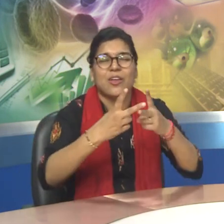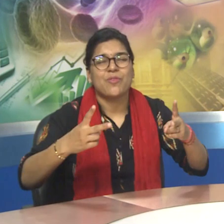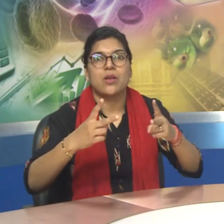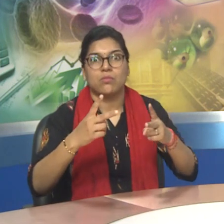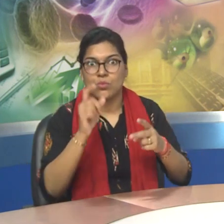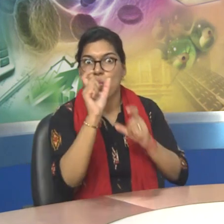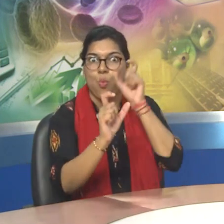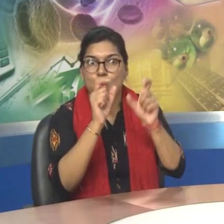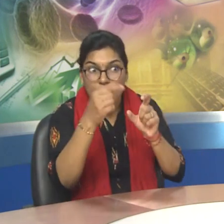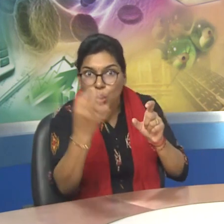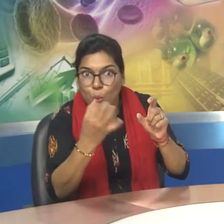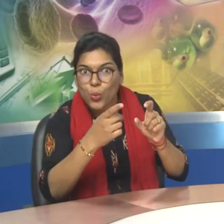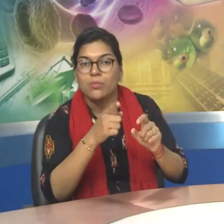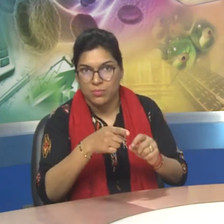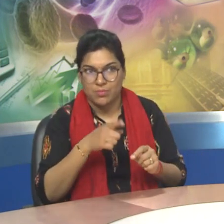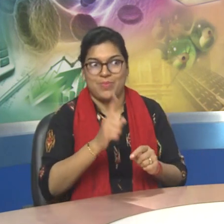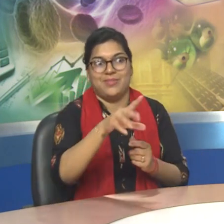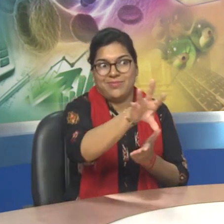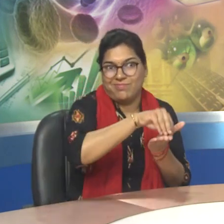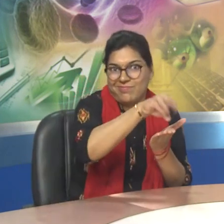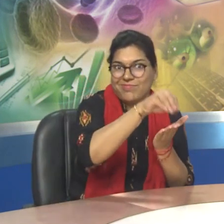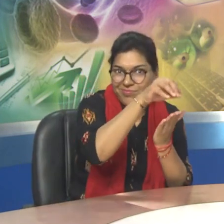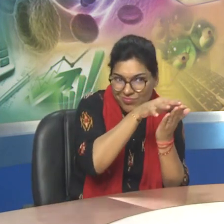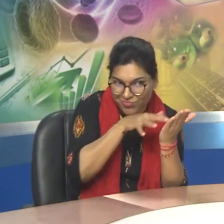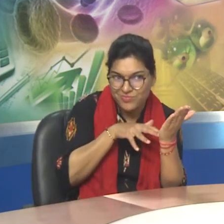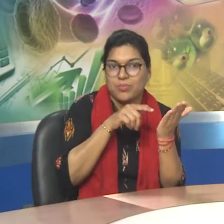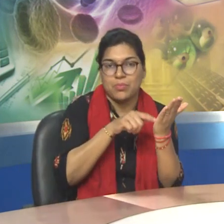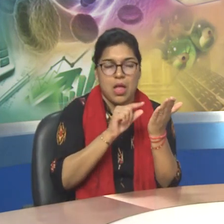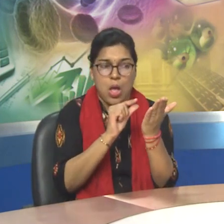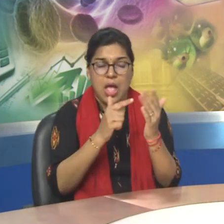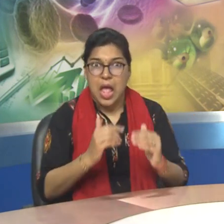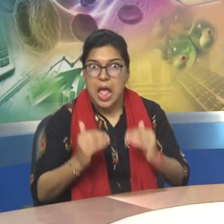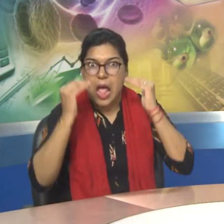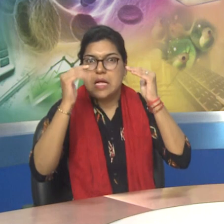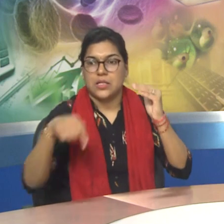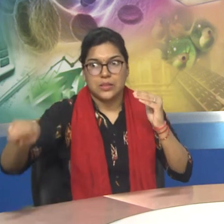6. Example of trade and business periodicals. 7.